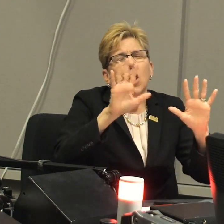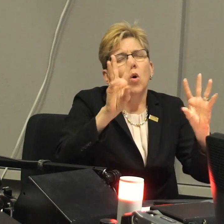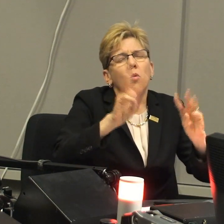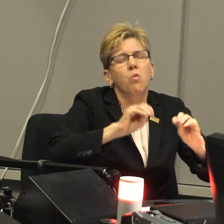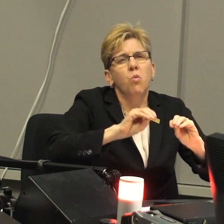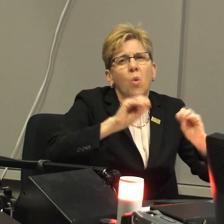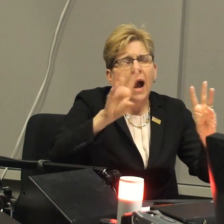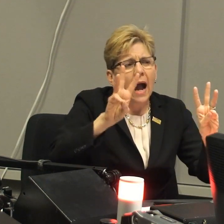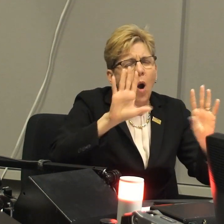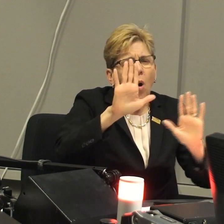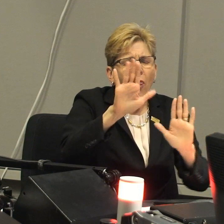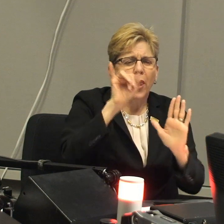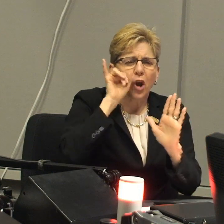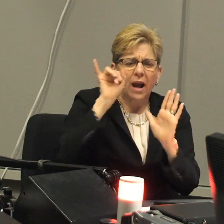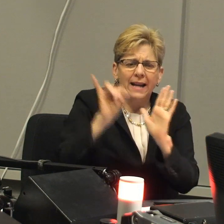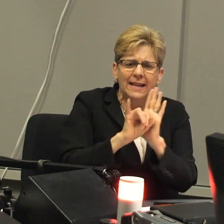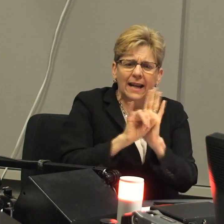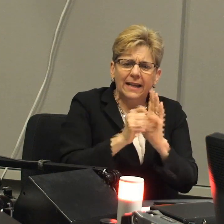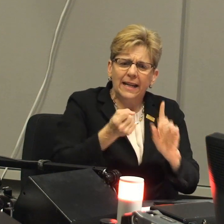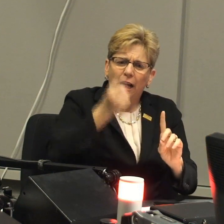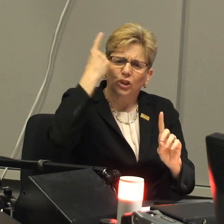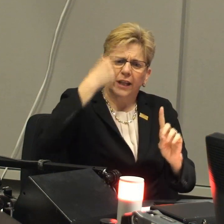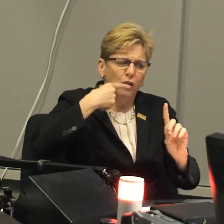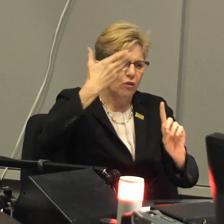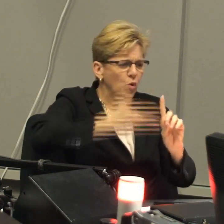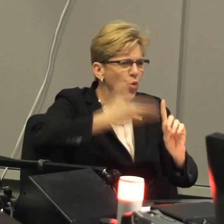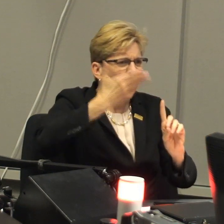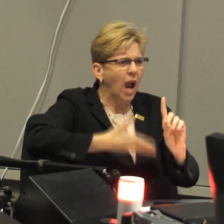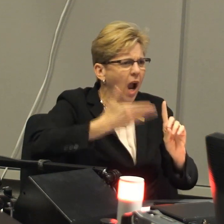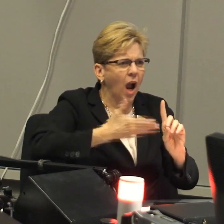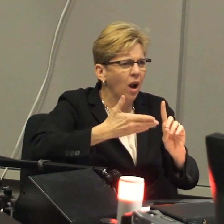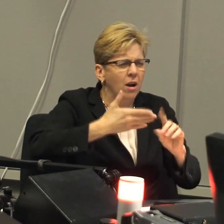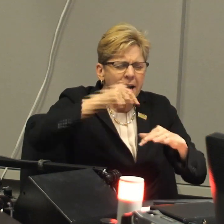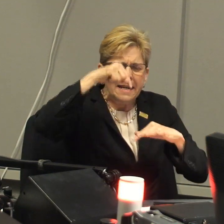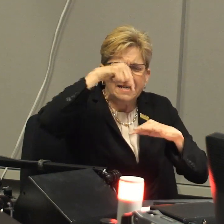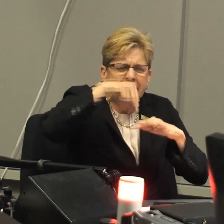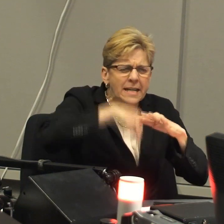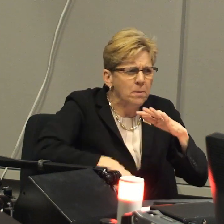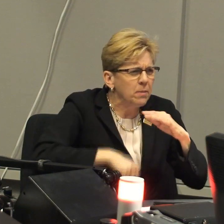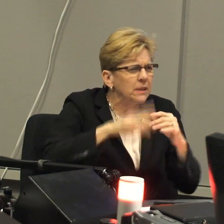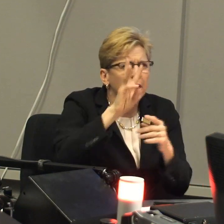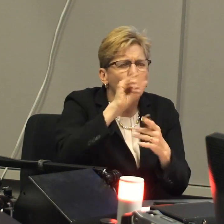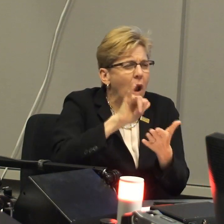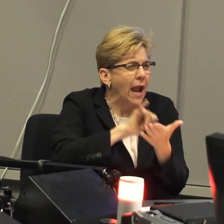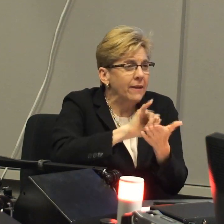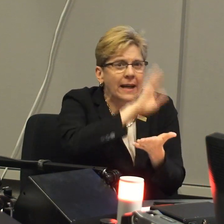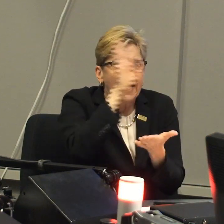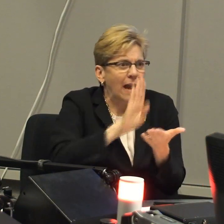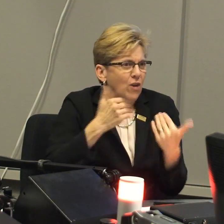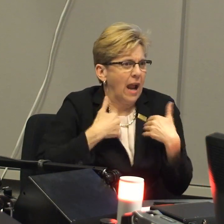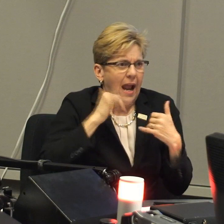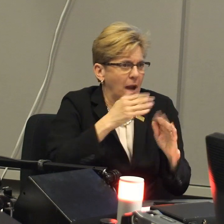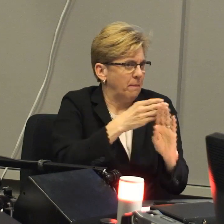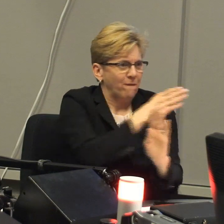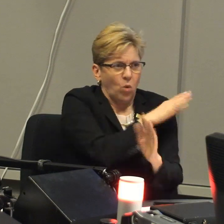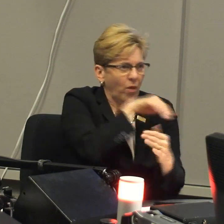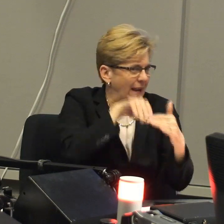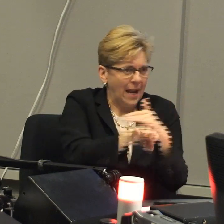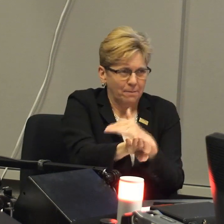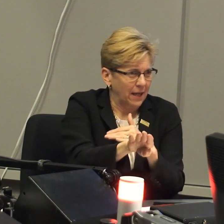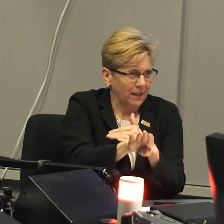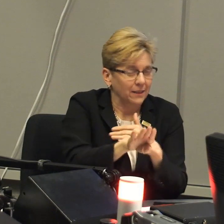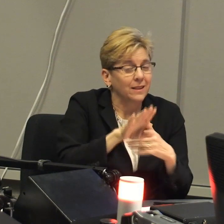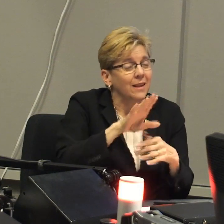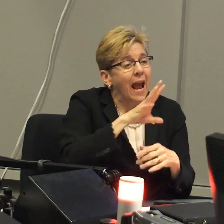students who come in under those circumstances, it's just amazing. Their identity and understanding of who they are after the Gallaudet